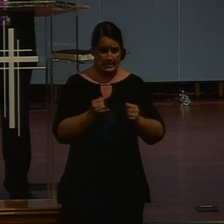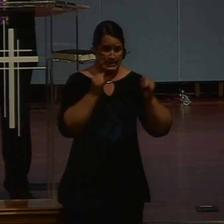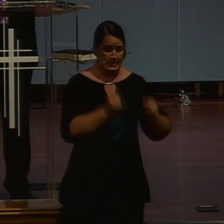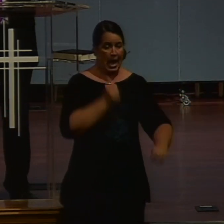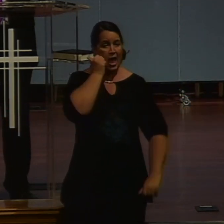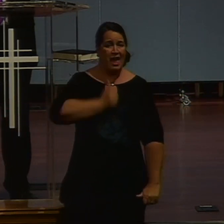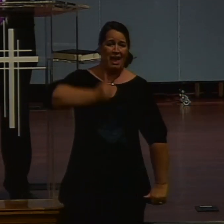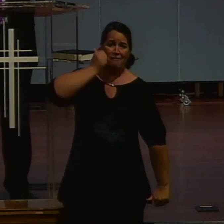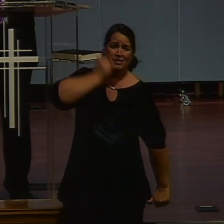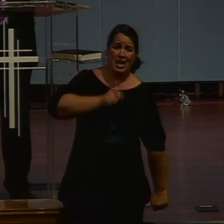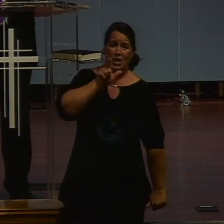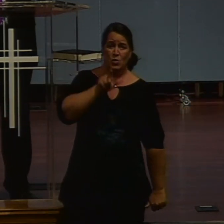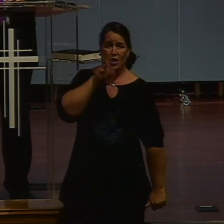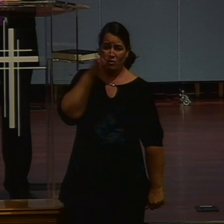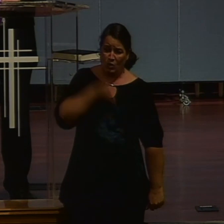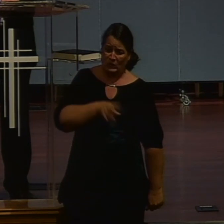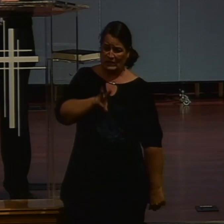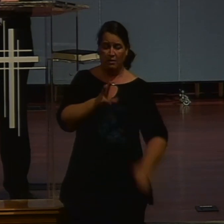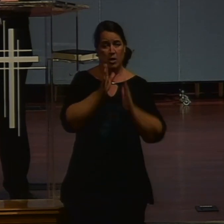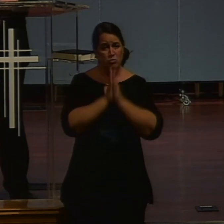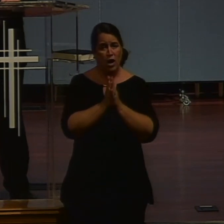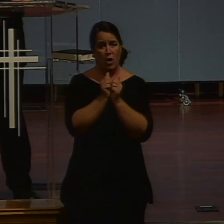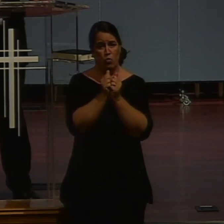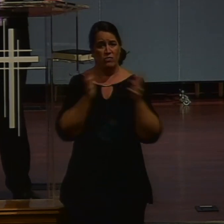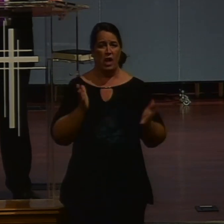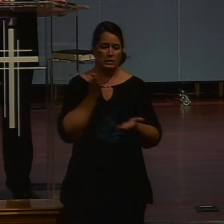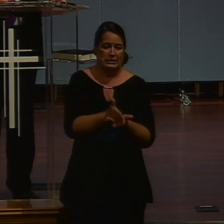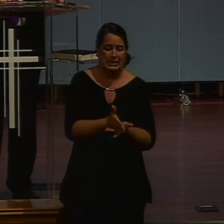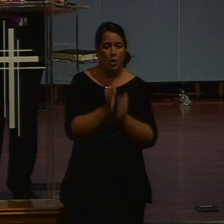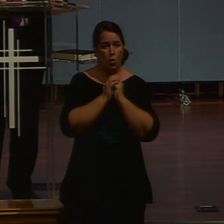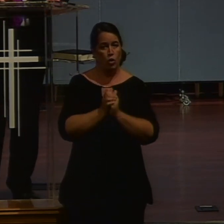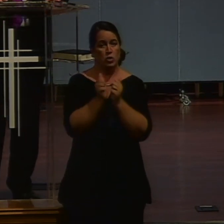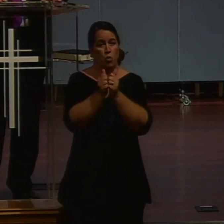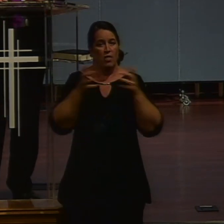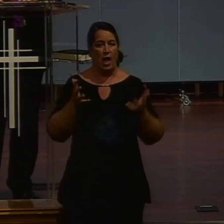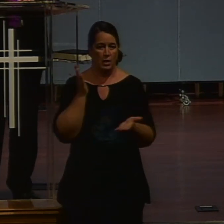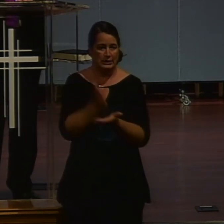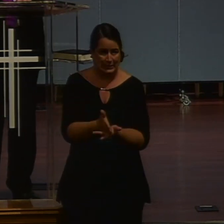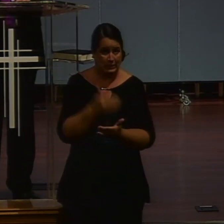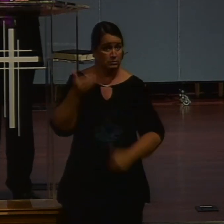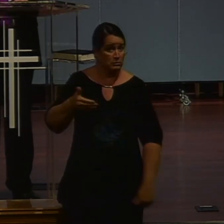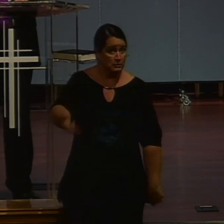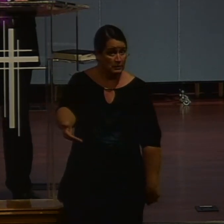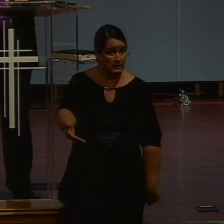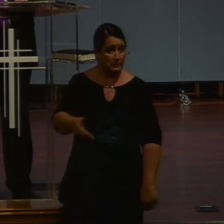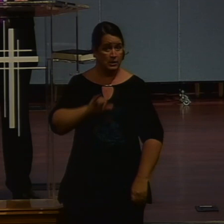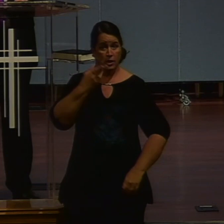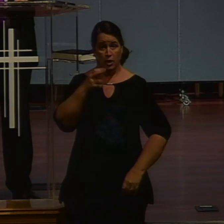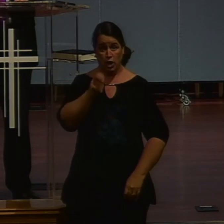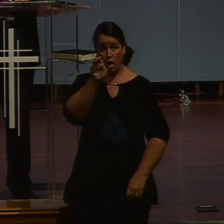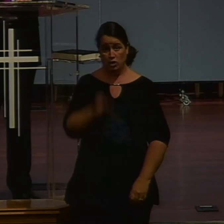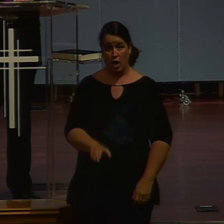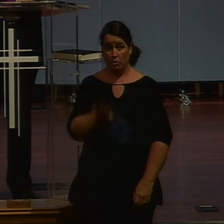of life to pray without ceasing to worship without ceasing. So if you're at home, can stand with me if you care to as I read John chapter